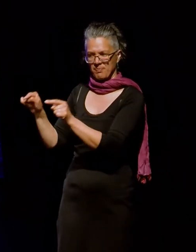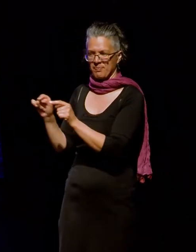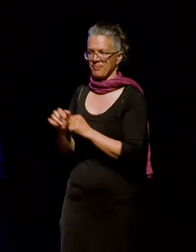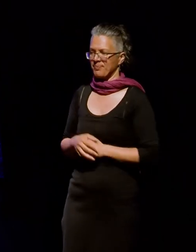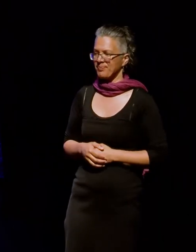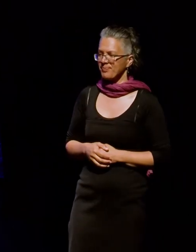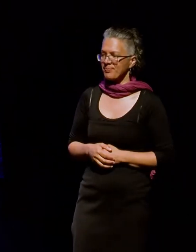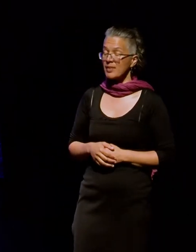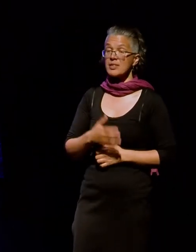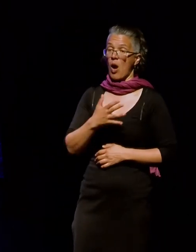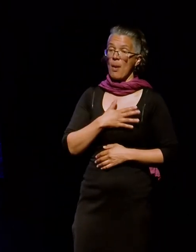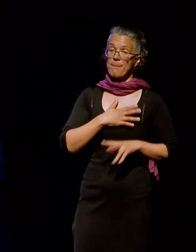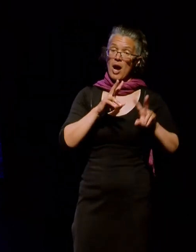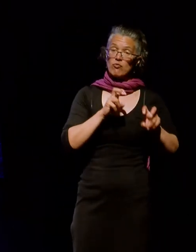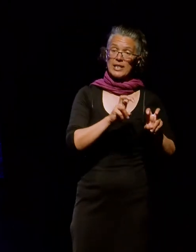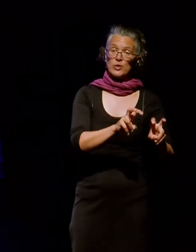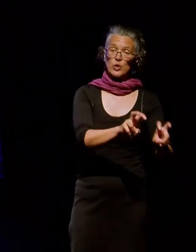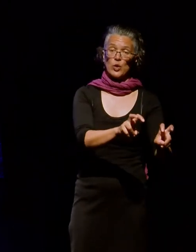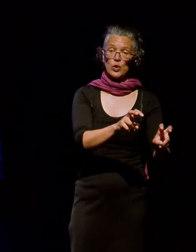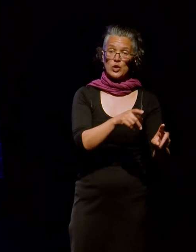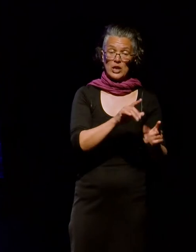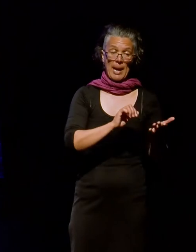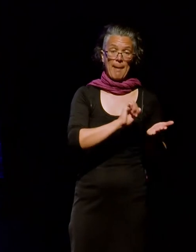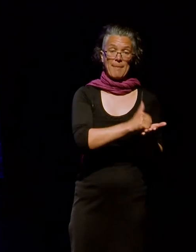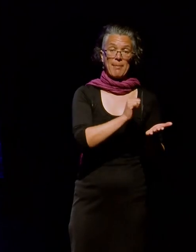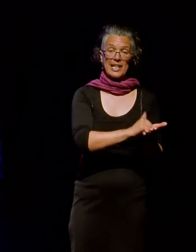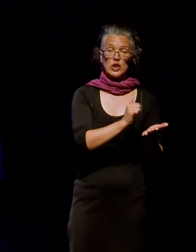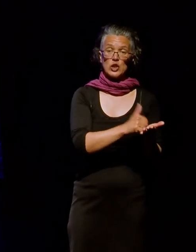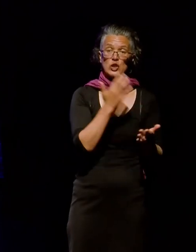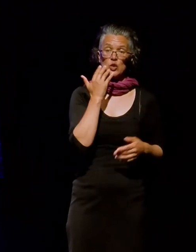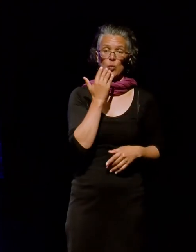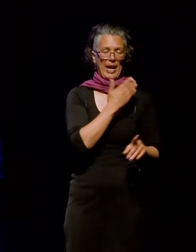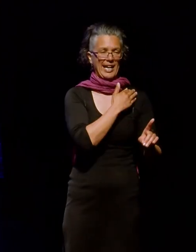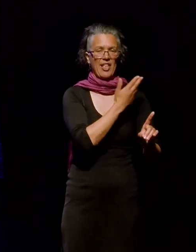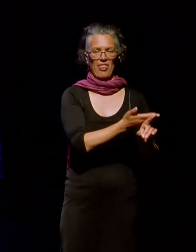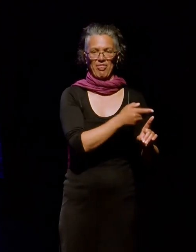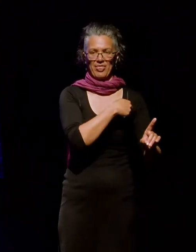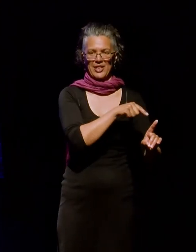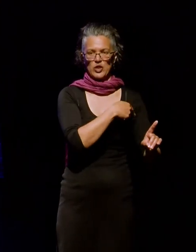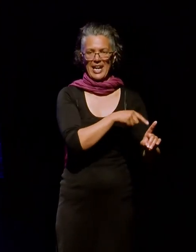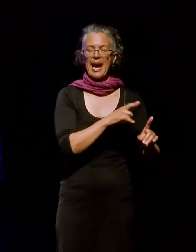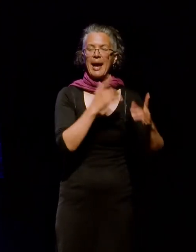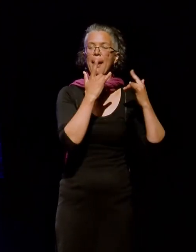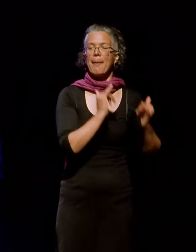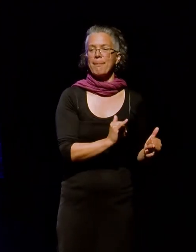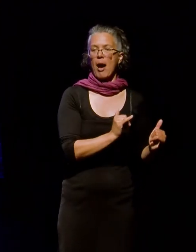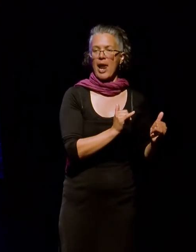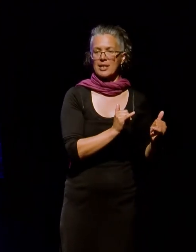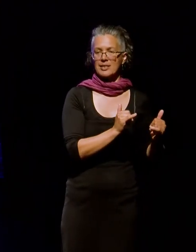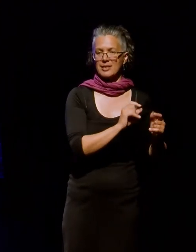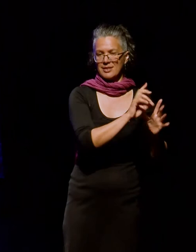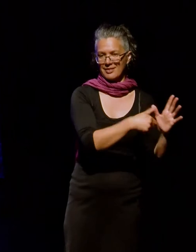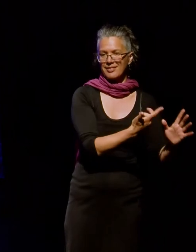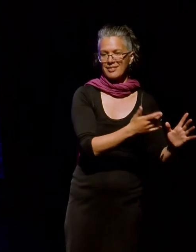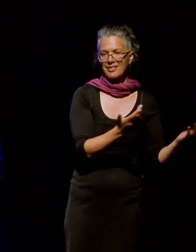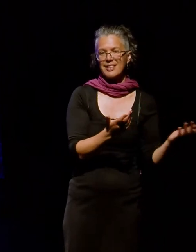So the research I've been talking about today was published this year and it's really a pilot project. I've already started to work on extending it by